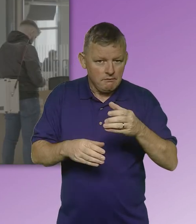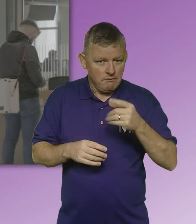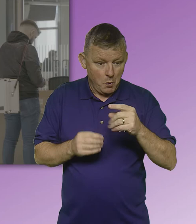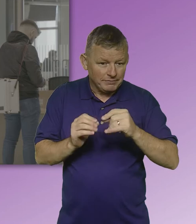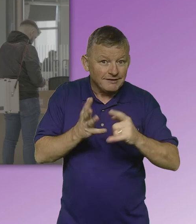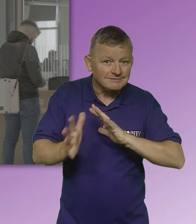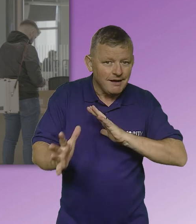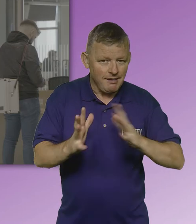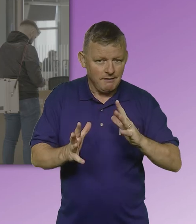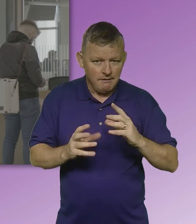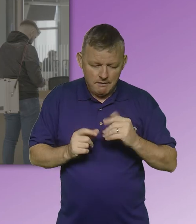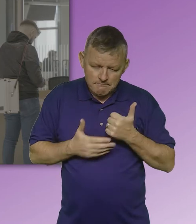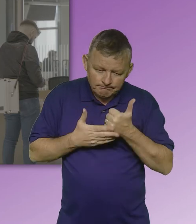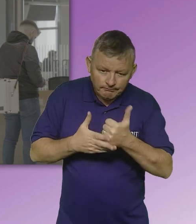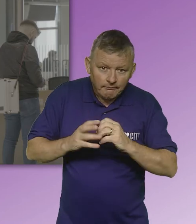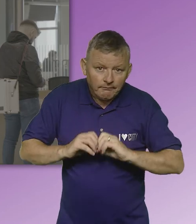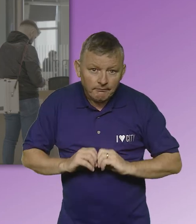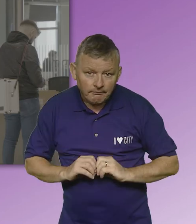further develop and progress our work in this area.